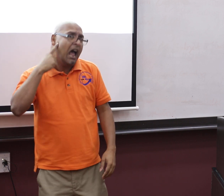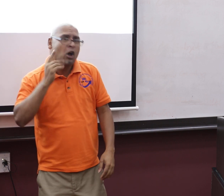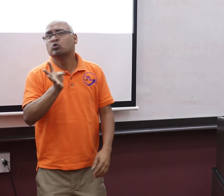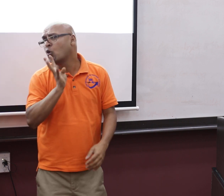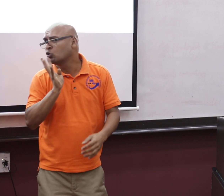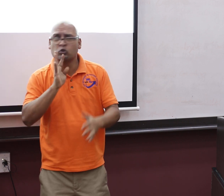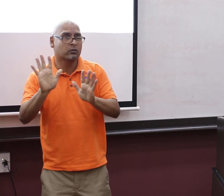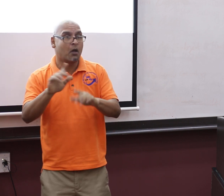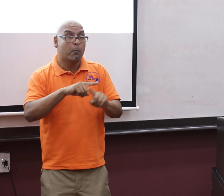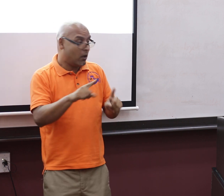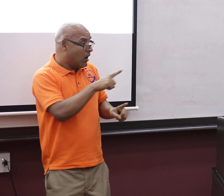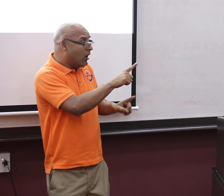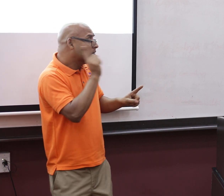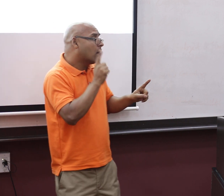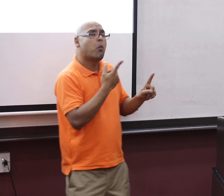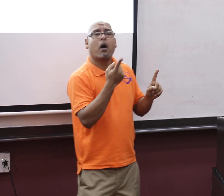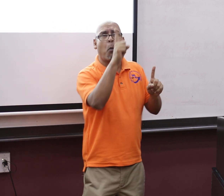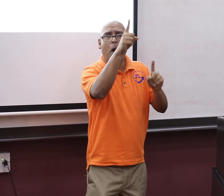That hearing people are perfect, but Deaf people are broken.